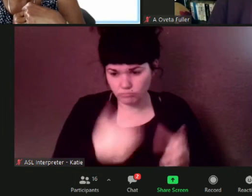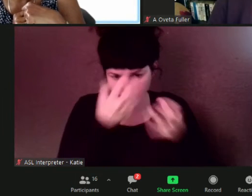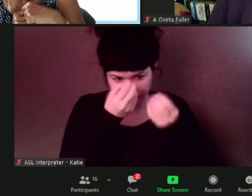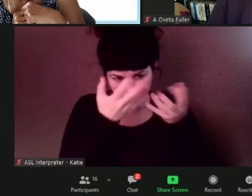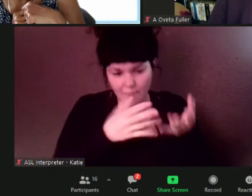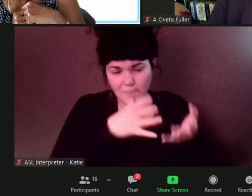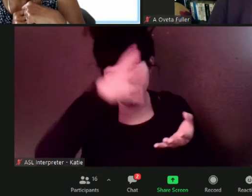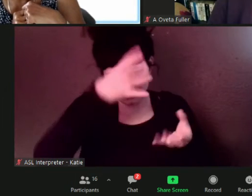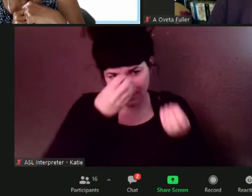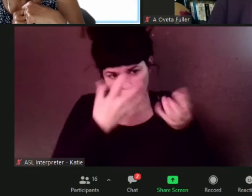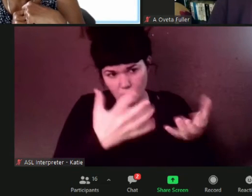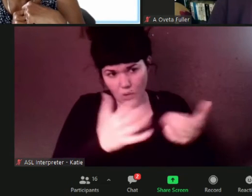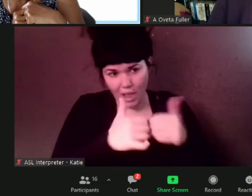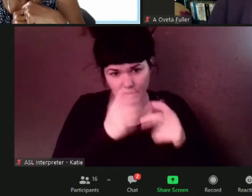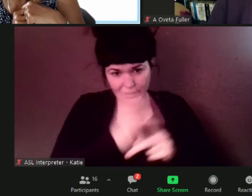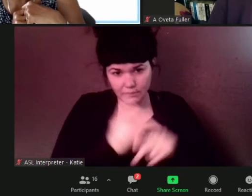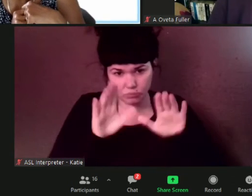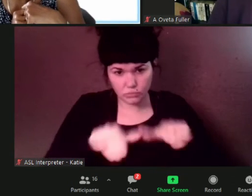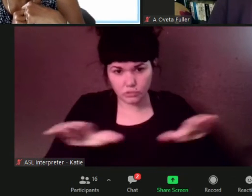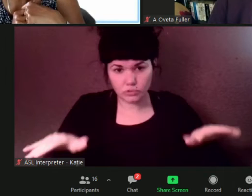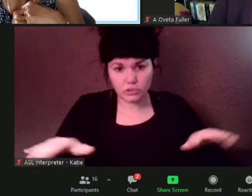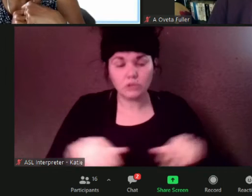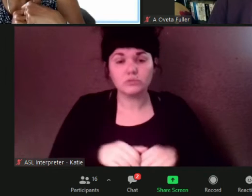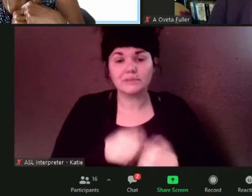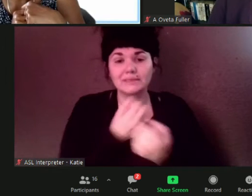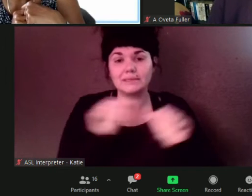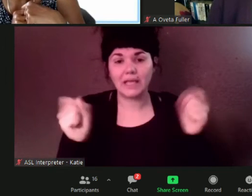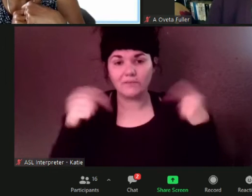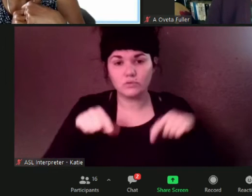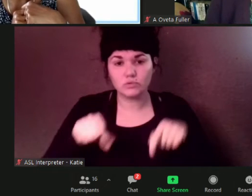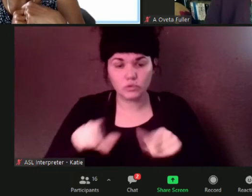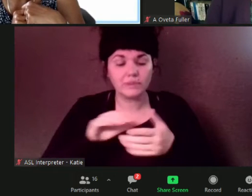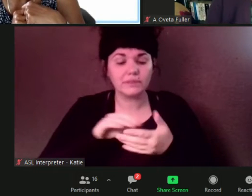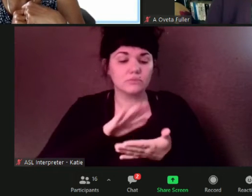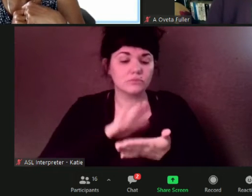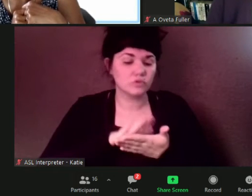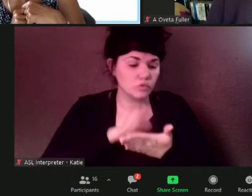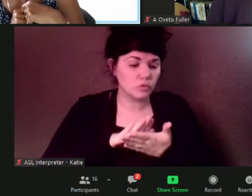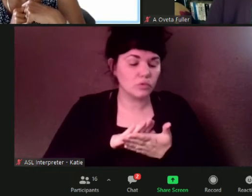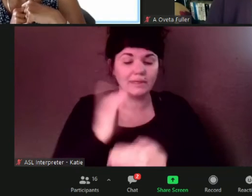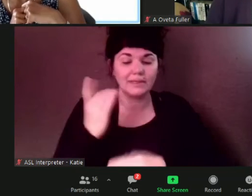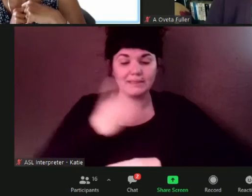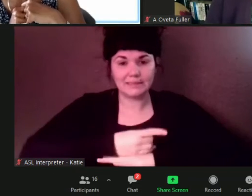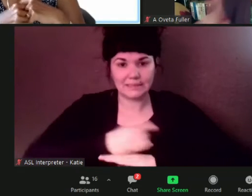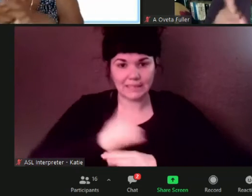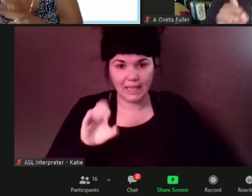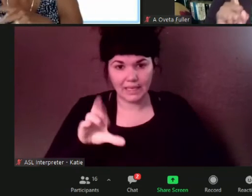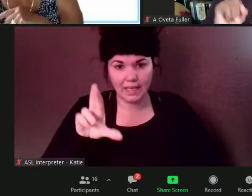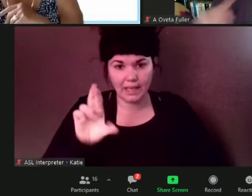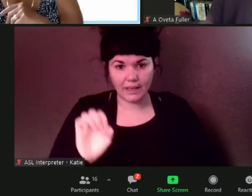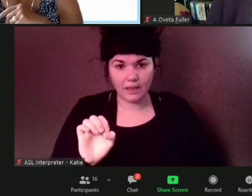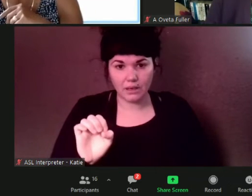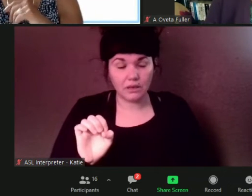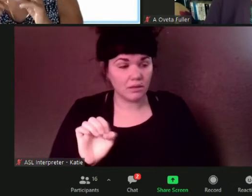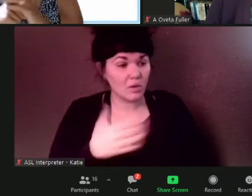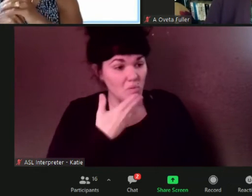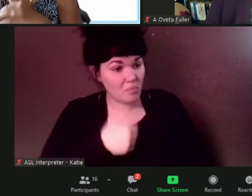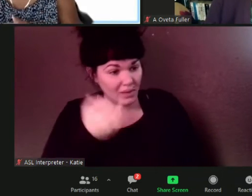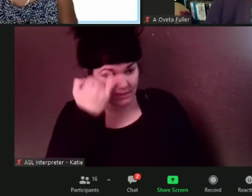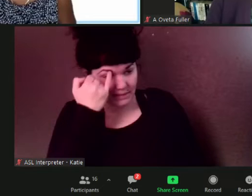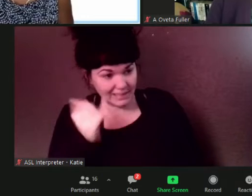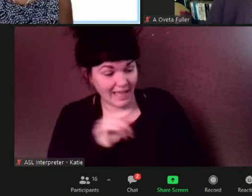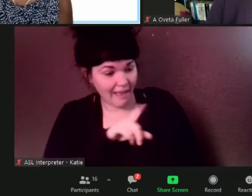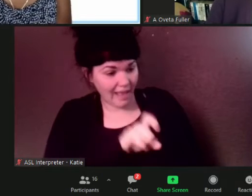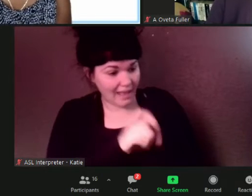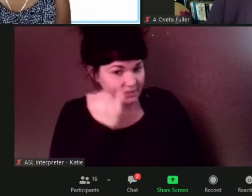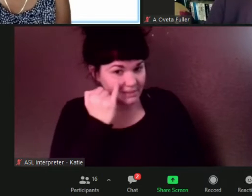well one thing you could certainly ask are the people working these day cares vaccinated that would make me feel better even though the children can't get it